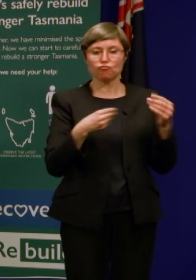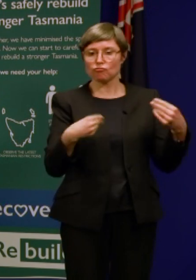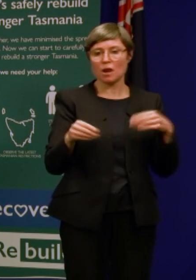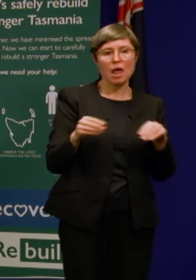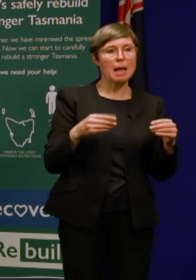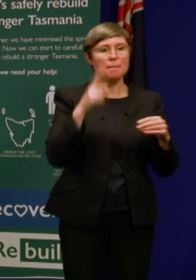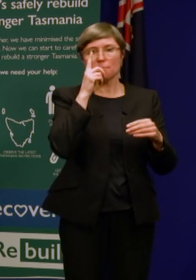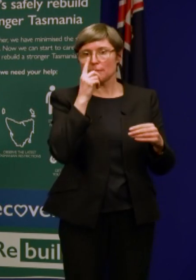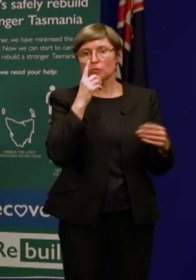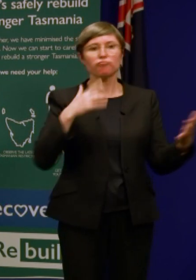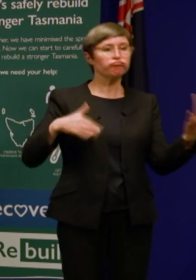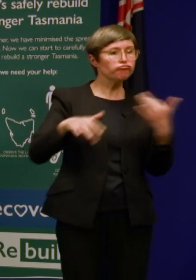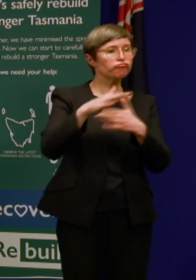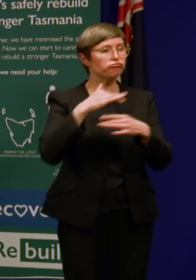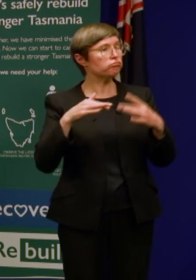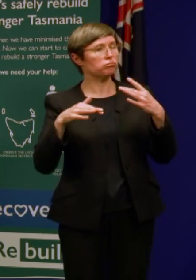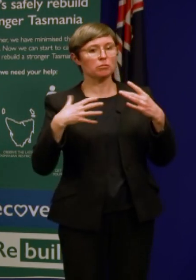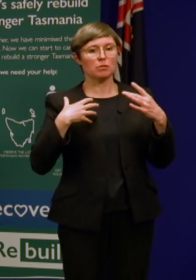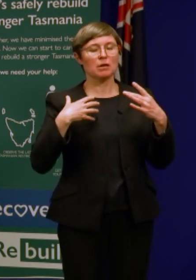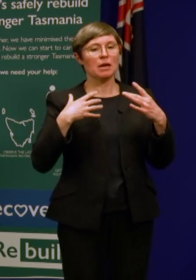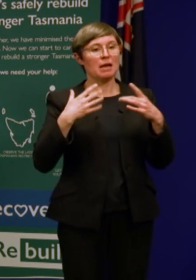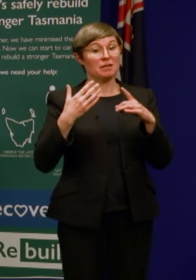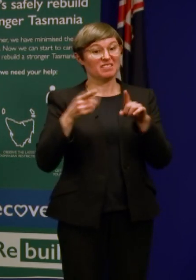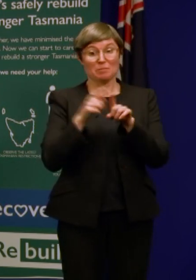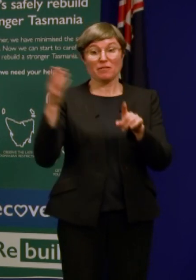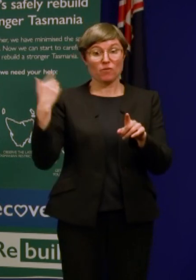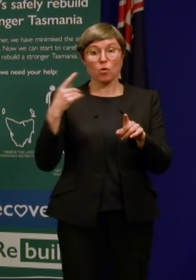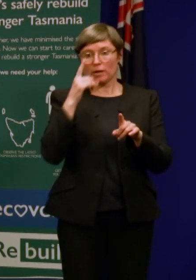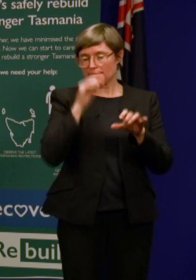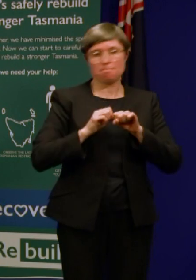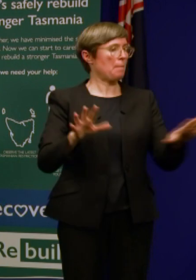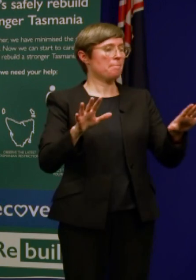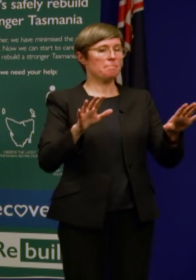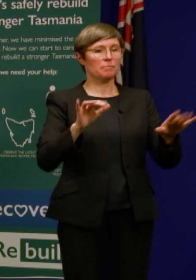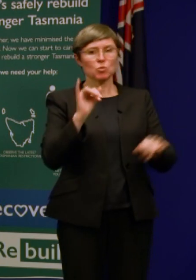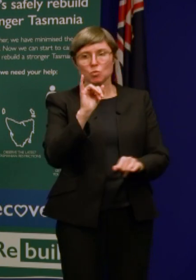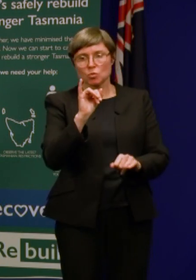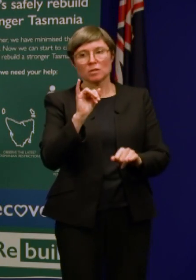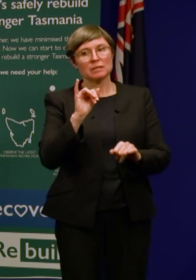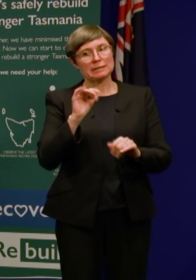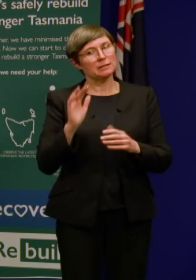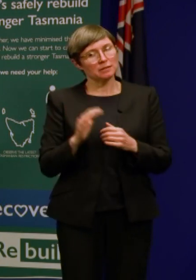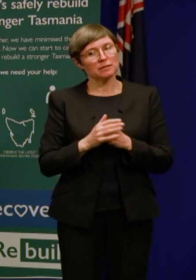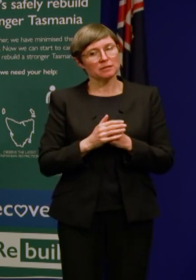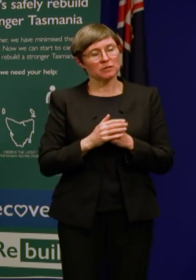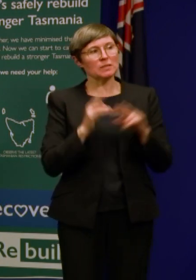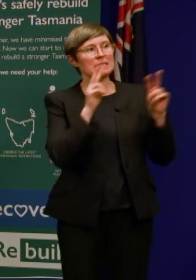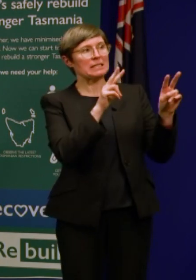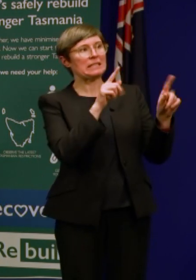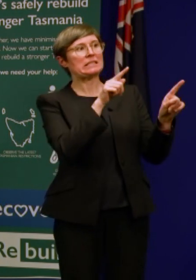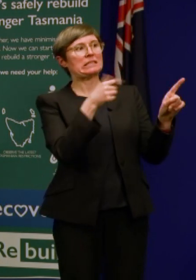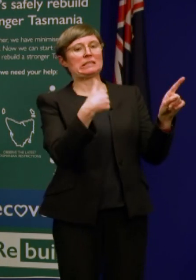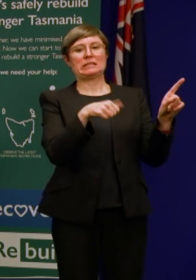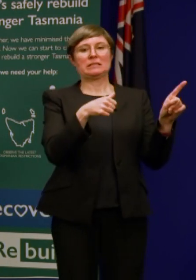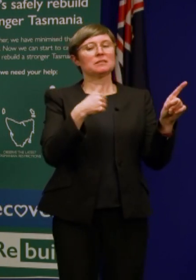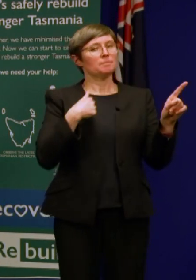substantially as they used to things can get out of hand quite quickly so I think that's quite chastening and it reminds us